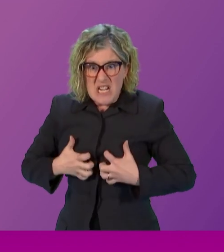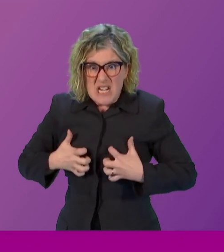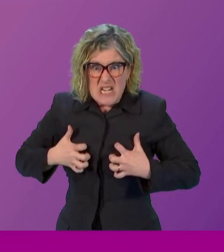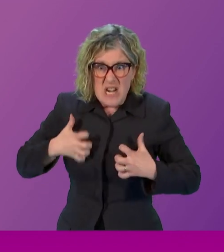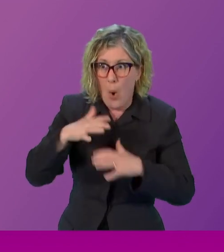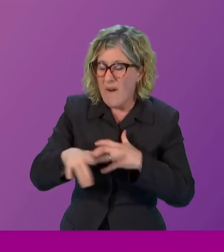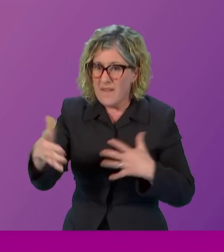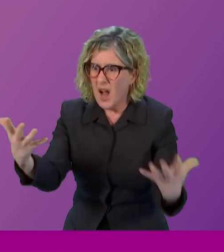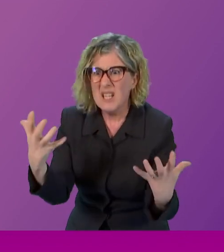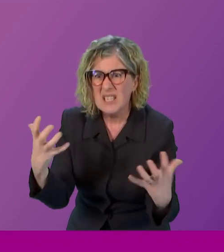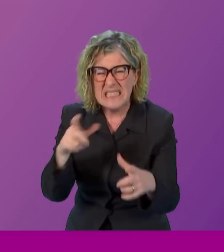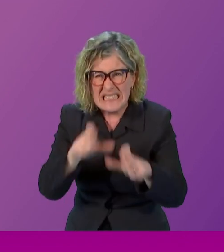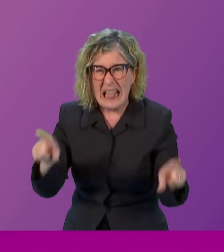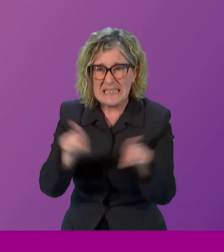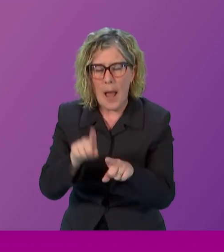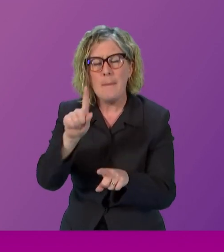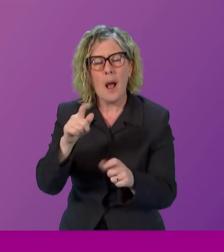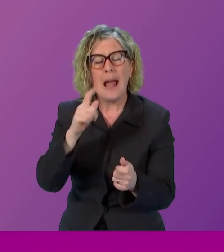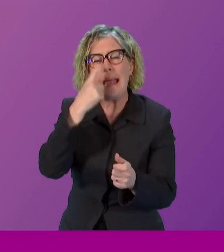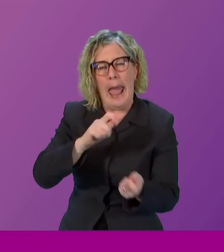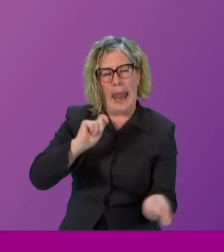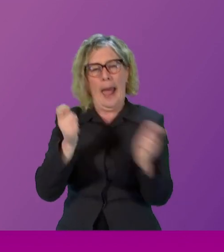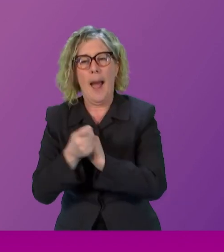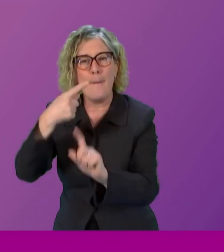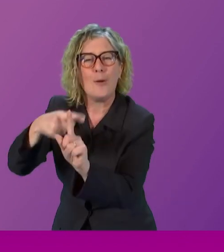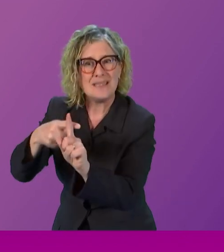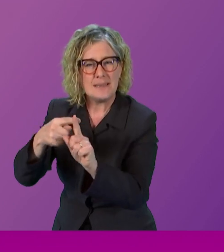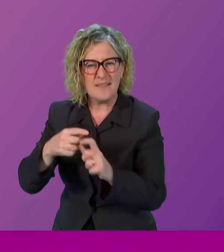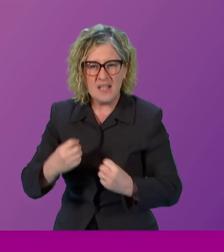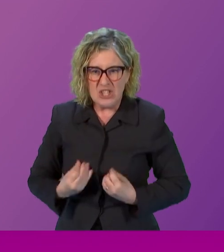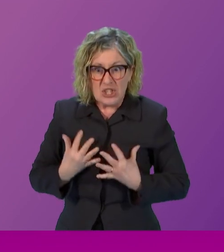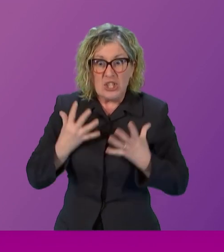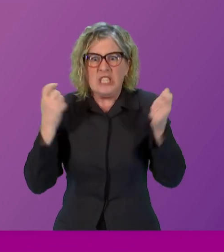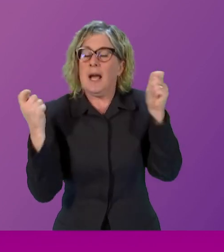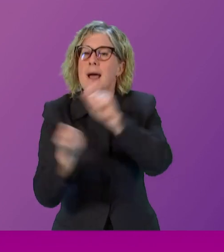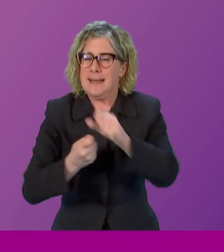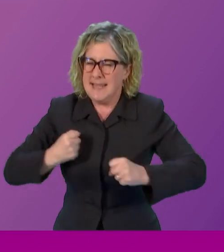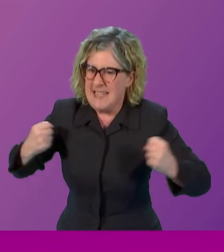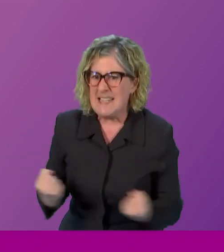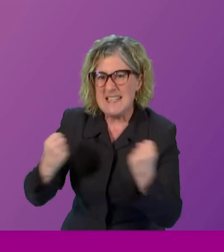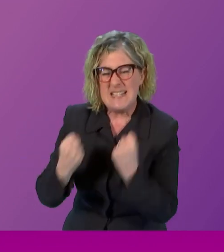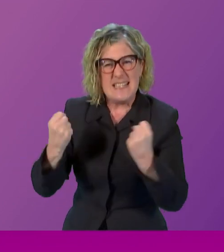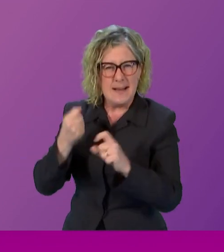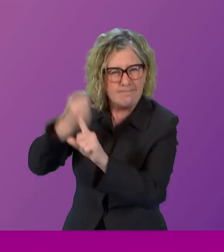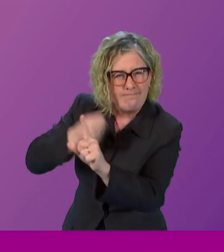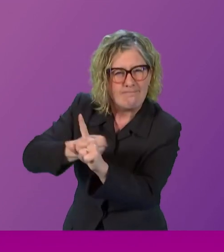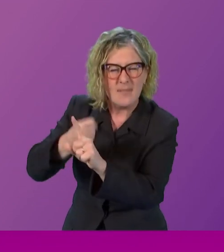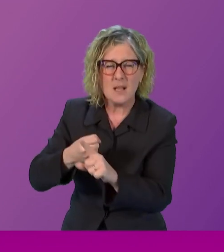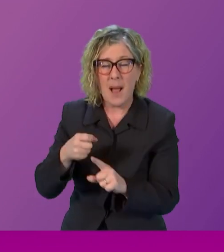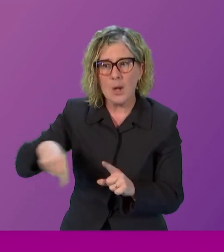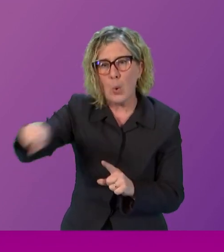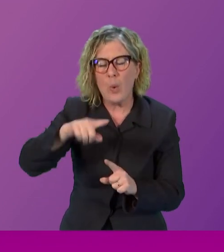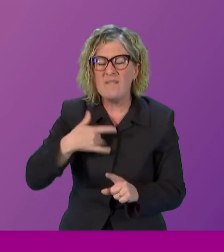but we mustn't ever and I say this to the younger women in particular don't ever allow it to breed despair